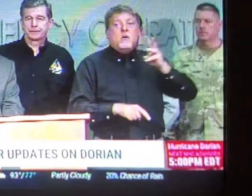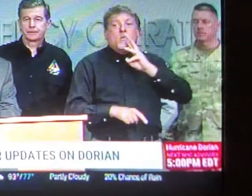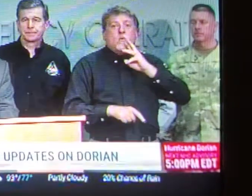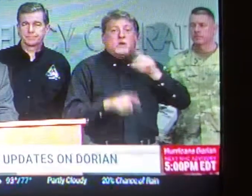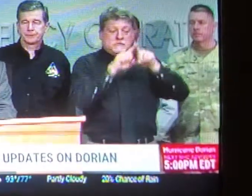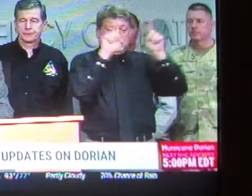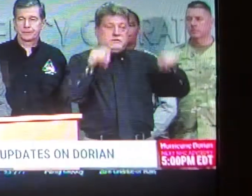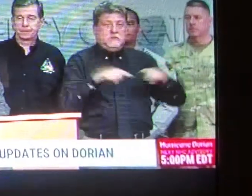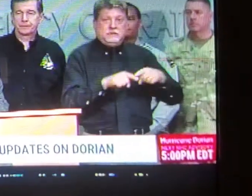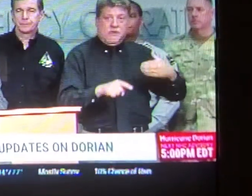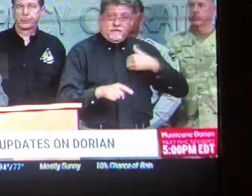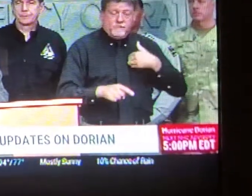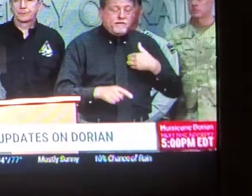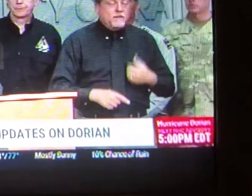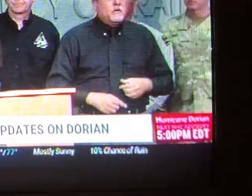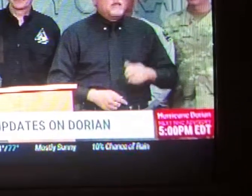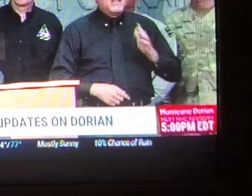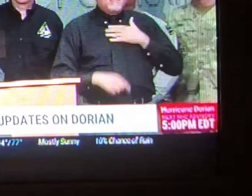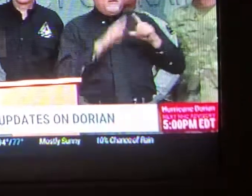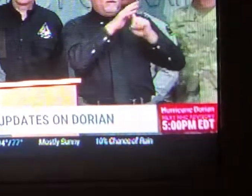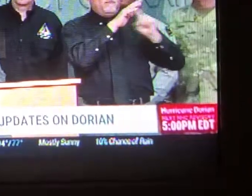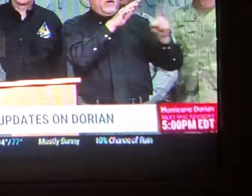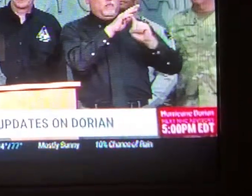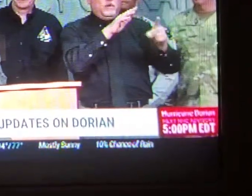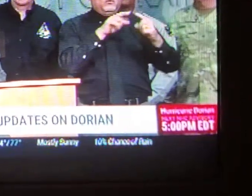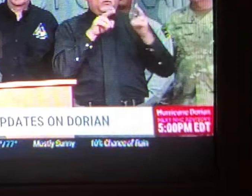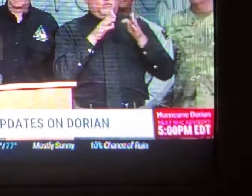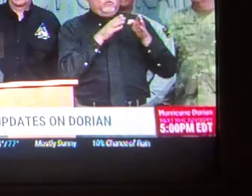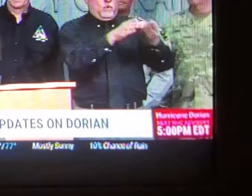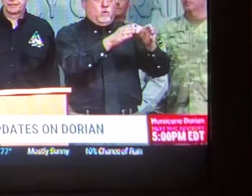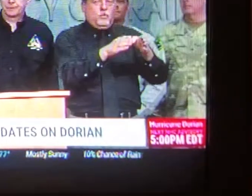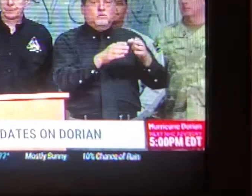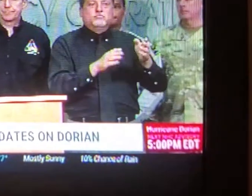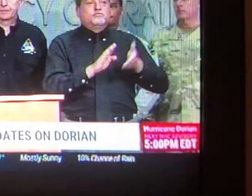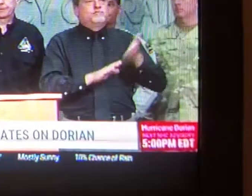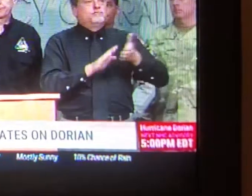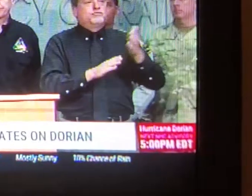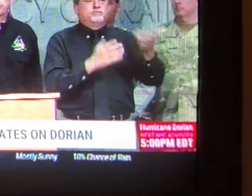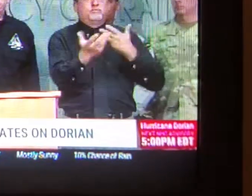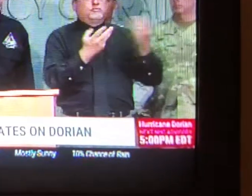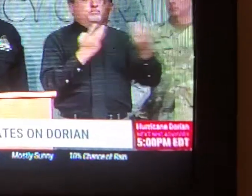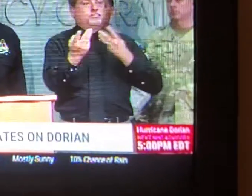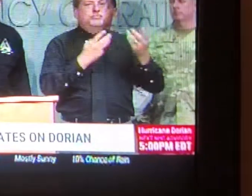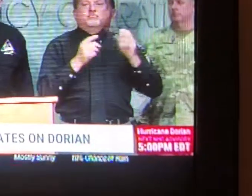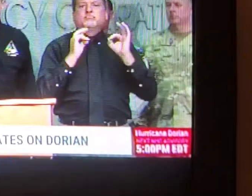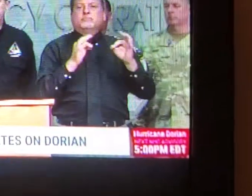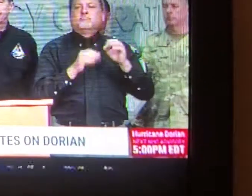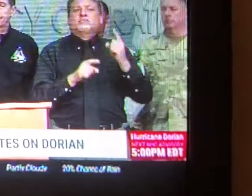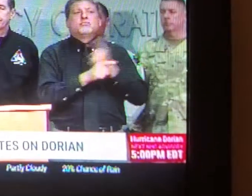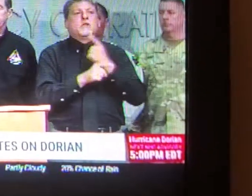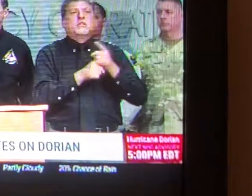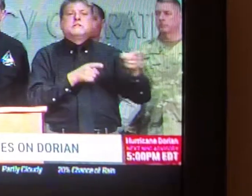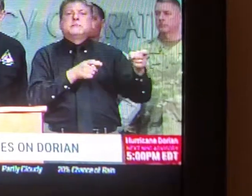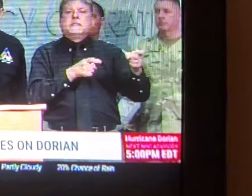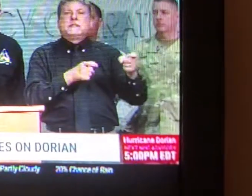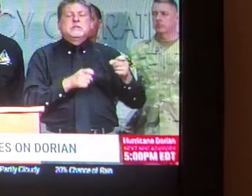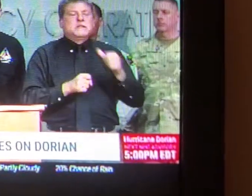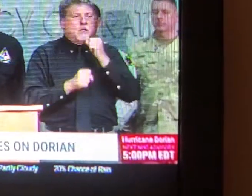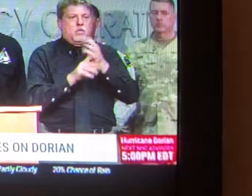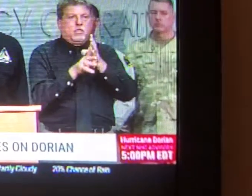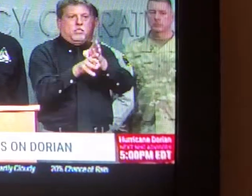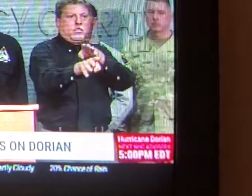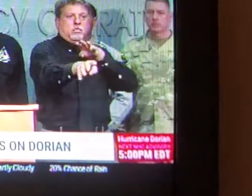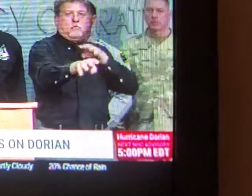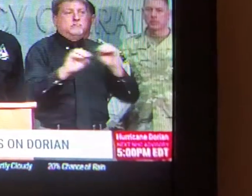coming my way. In your word, I won't be shaken, flying like an eagle high